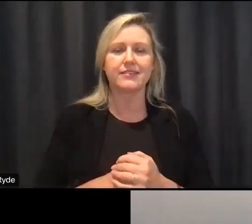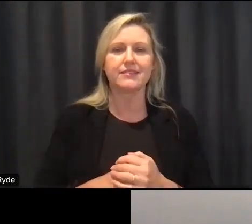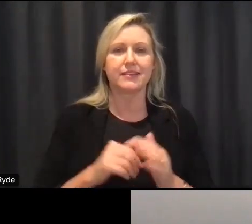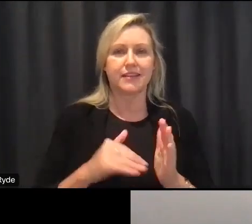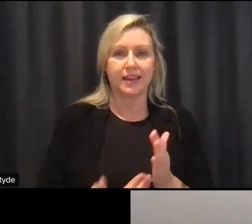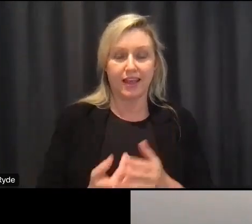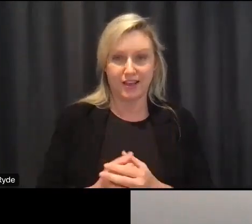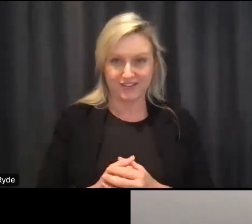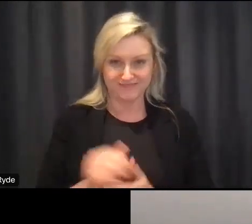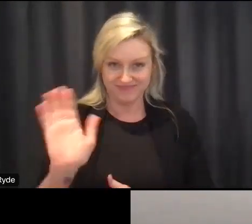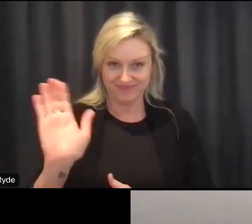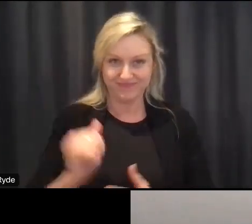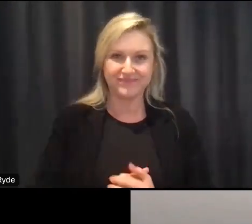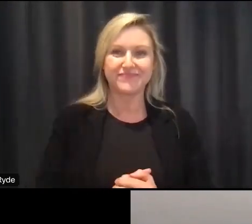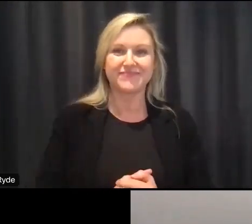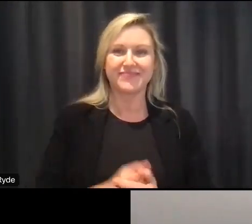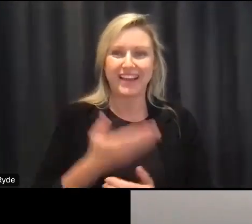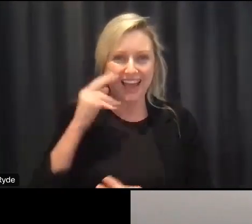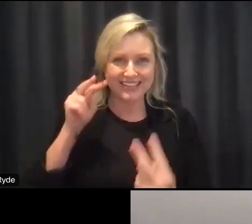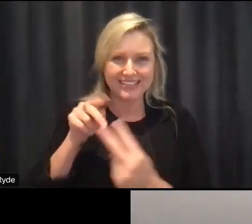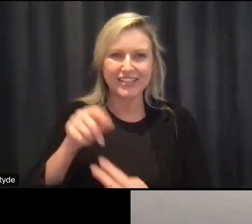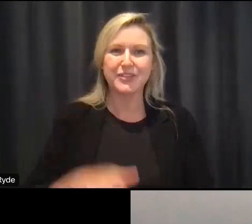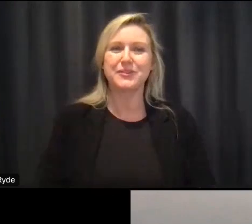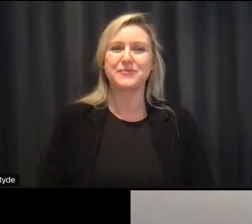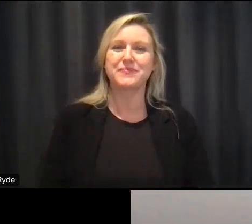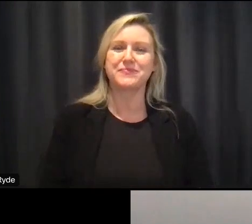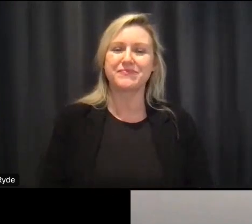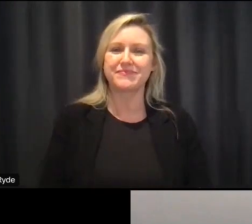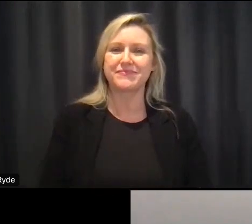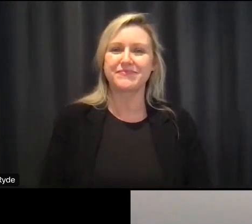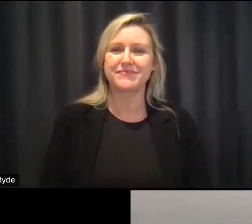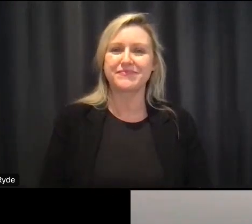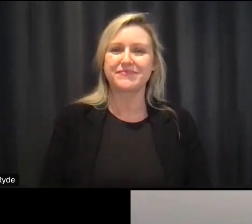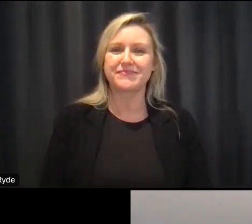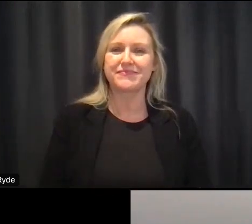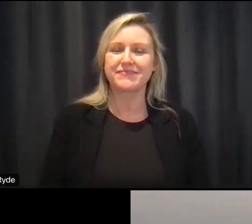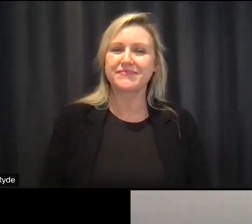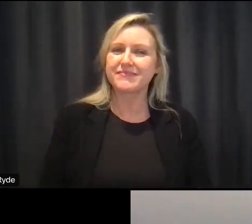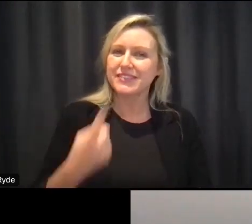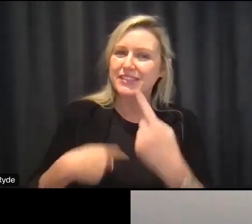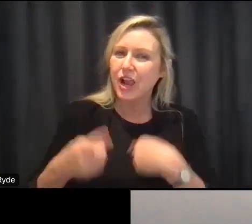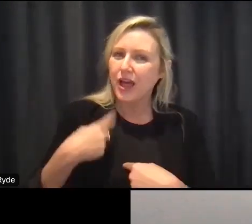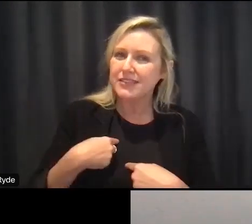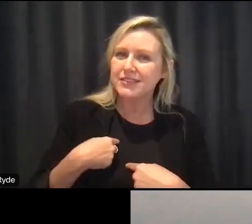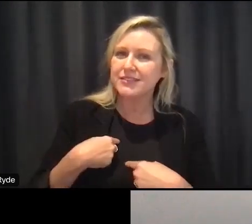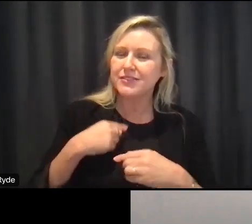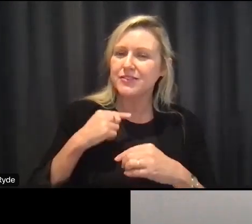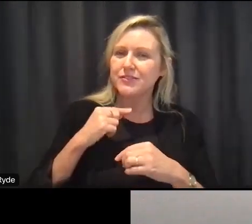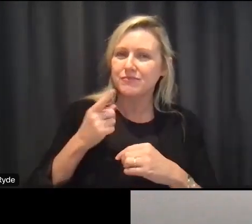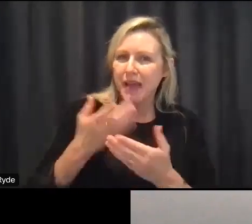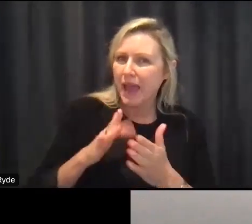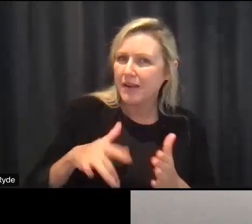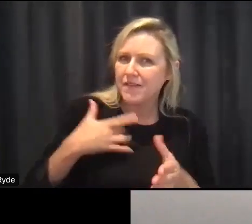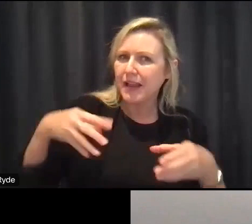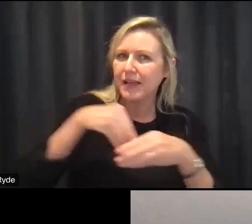hey doogie uh nice to see you um if you wouldn't mind just yeah telling us how you feel about uh being part of this